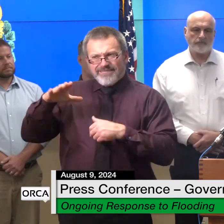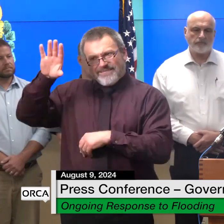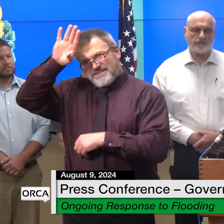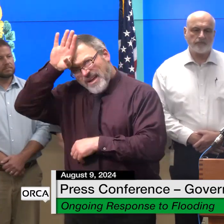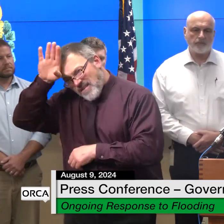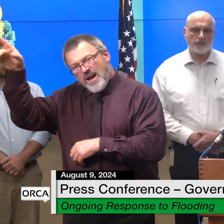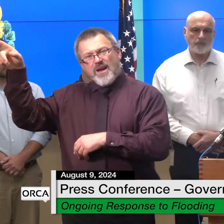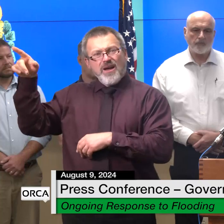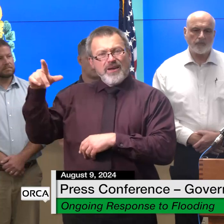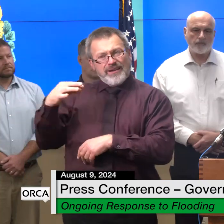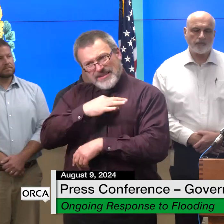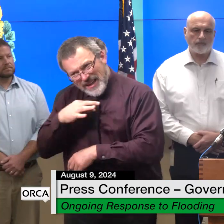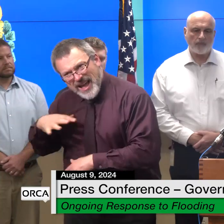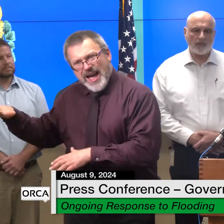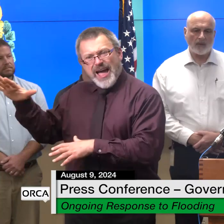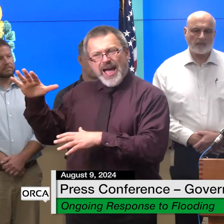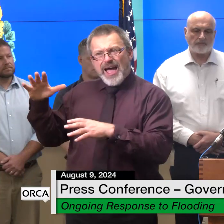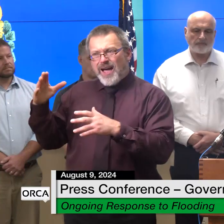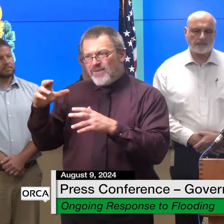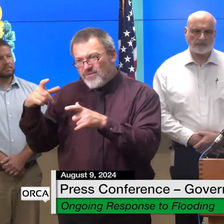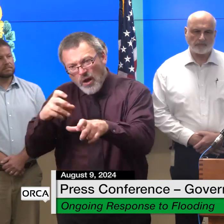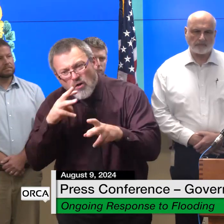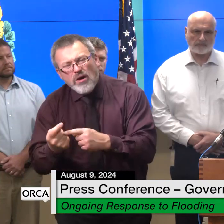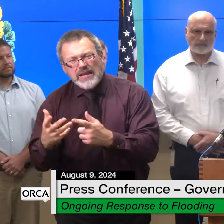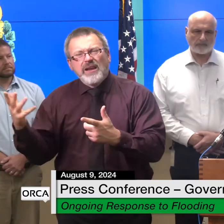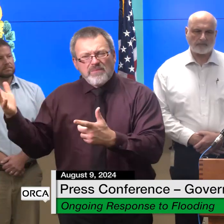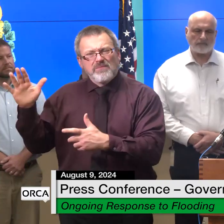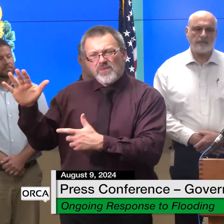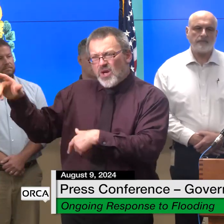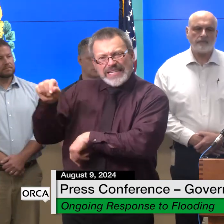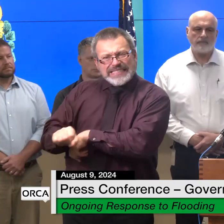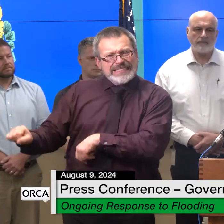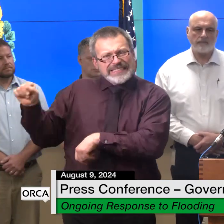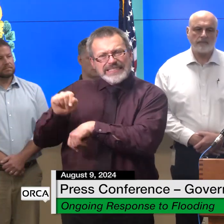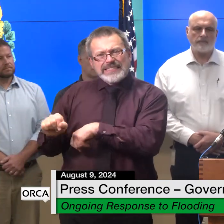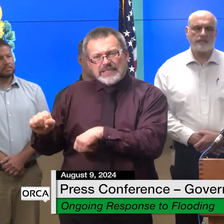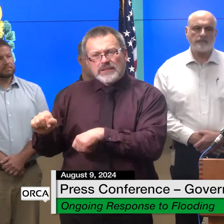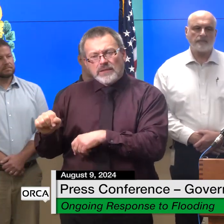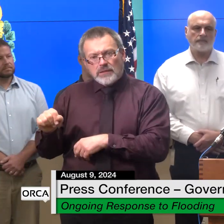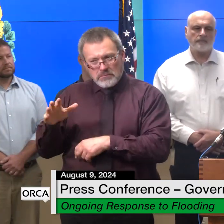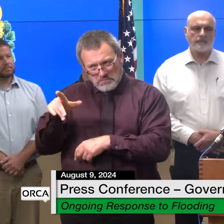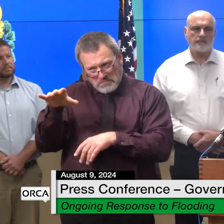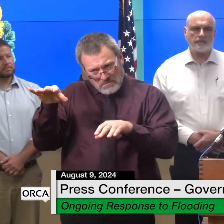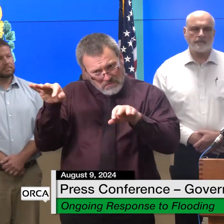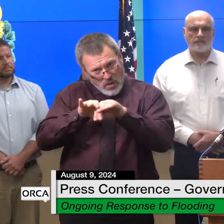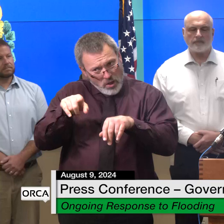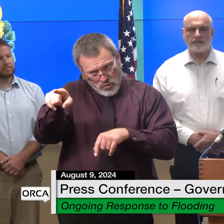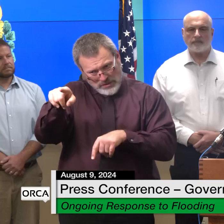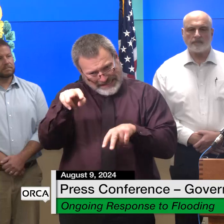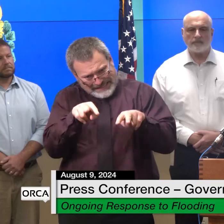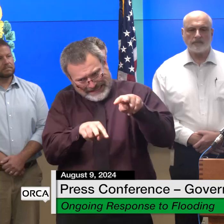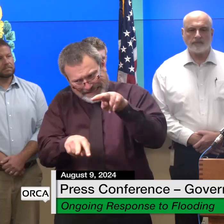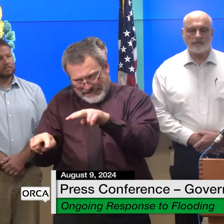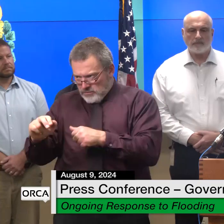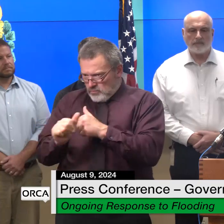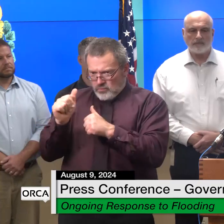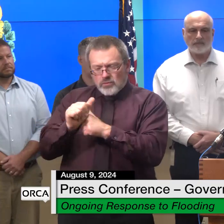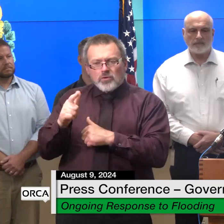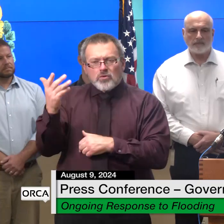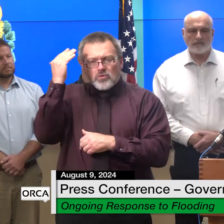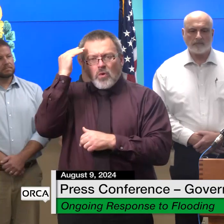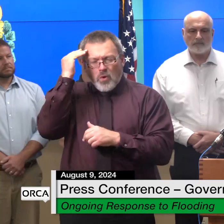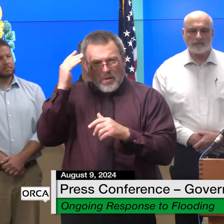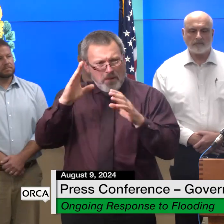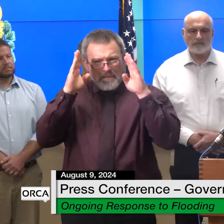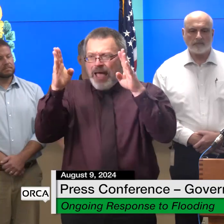understand your risks based on where you live what do i mean by that i mean pay attention to the